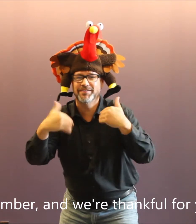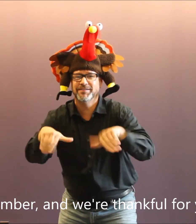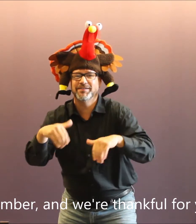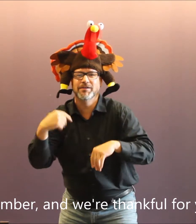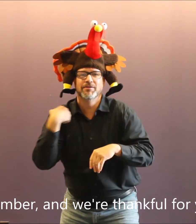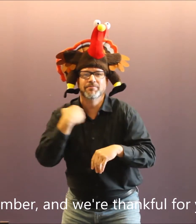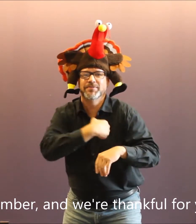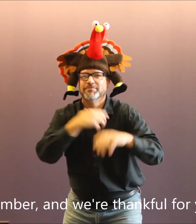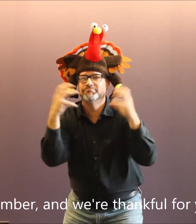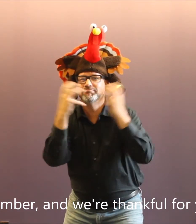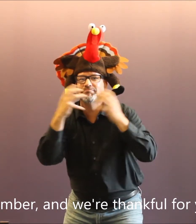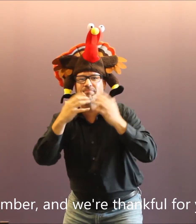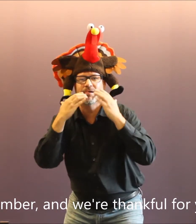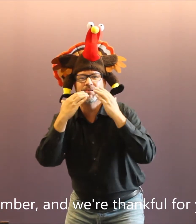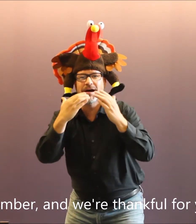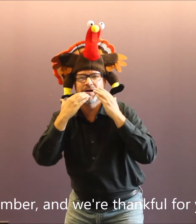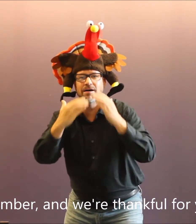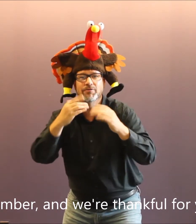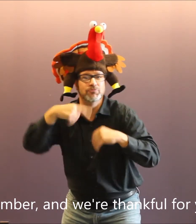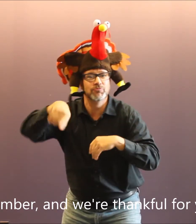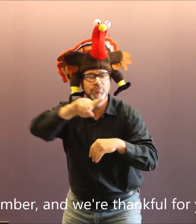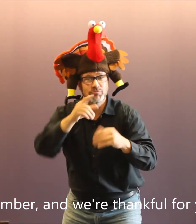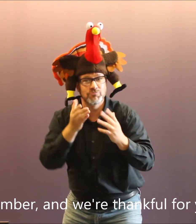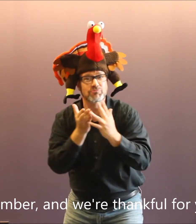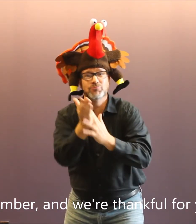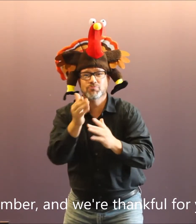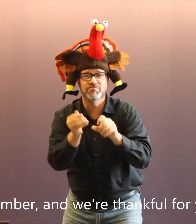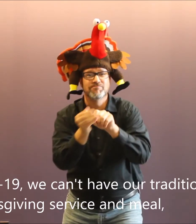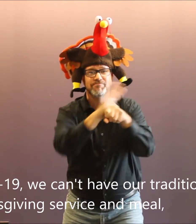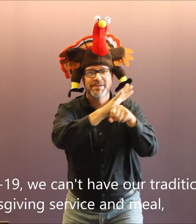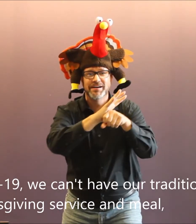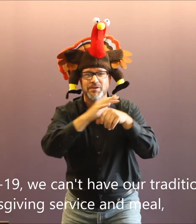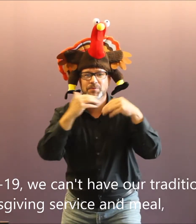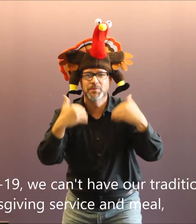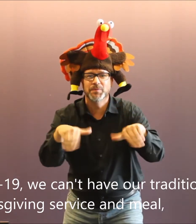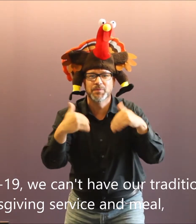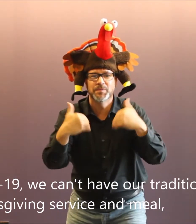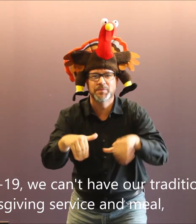Hello, it's November and we're thankful for you.